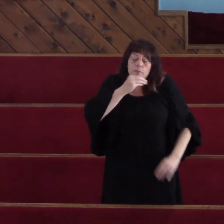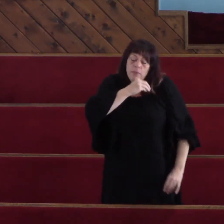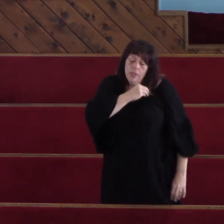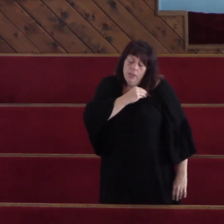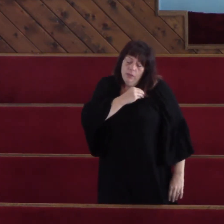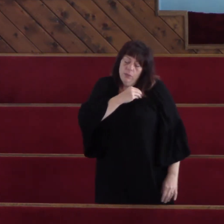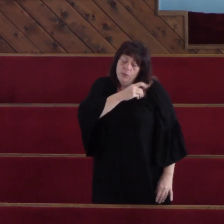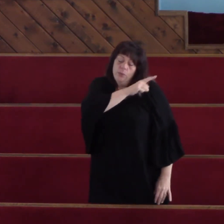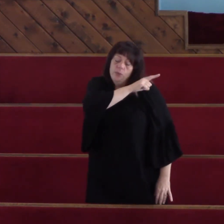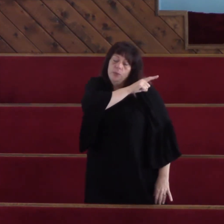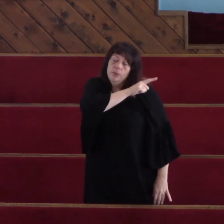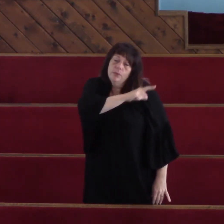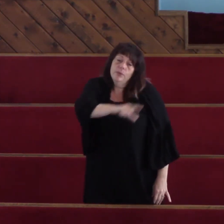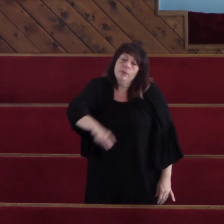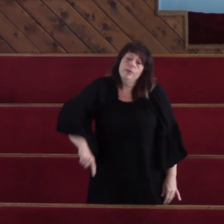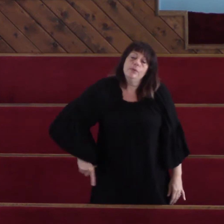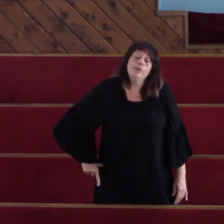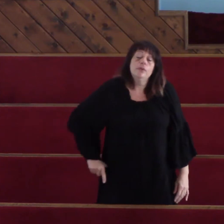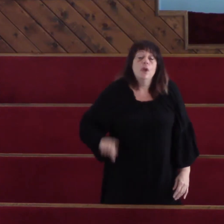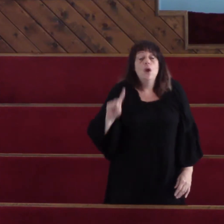me, Lord.